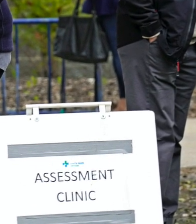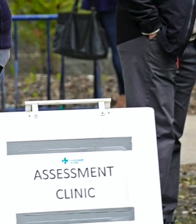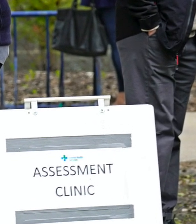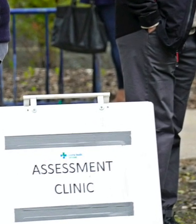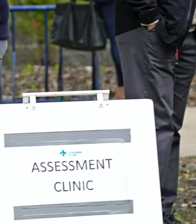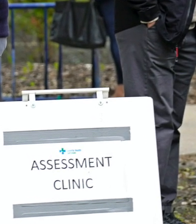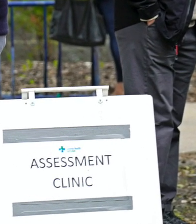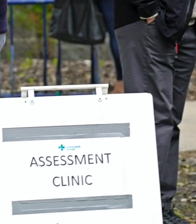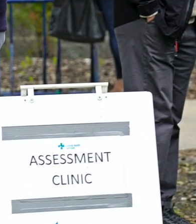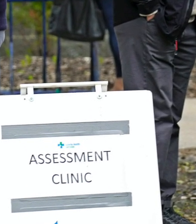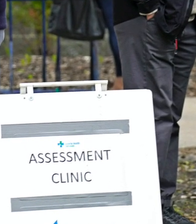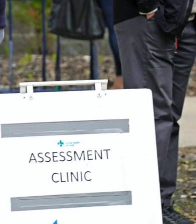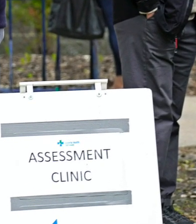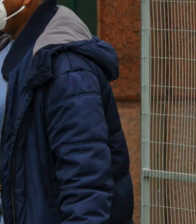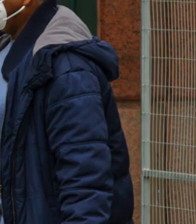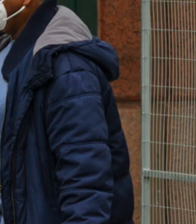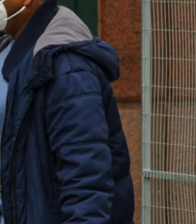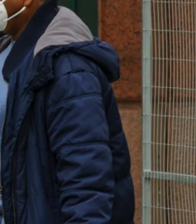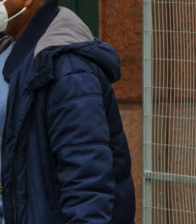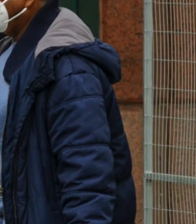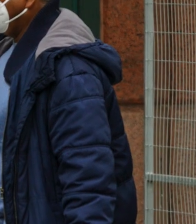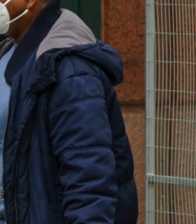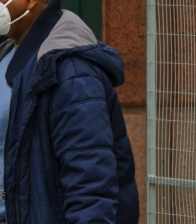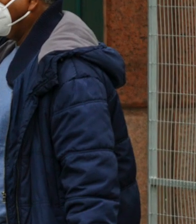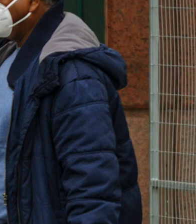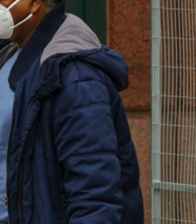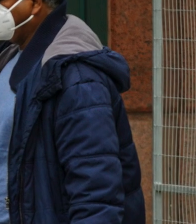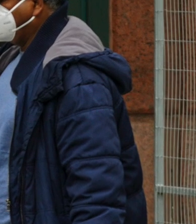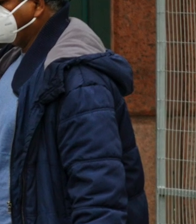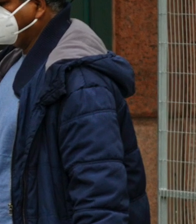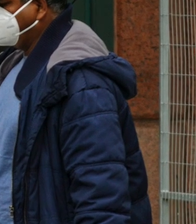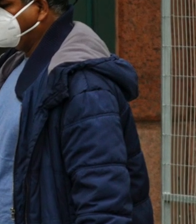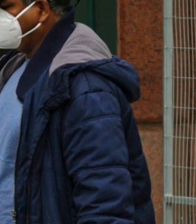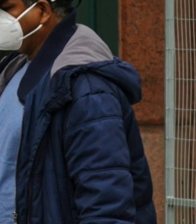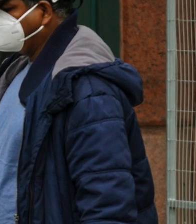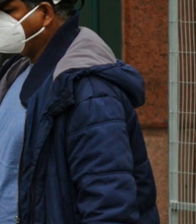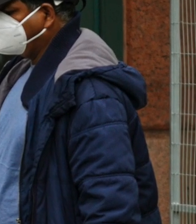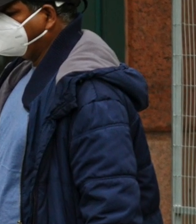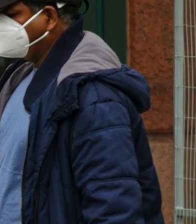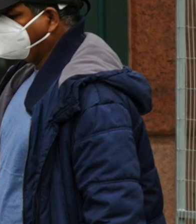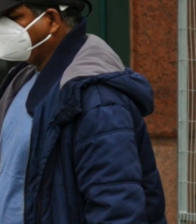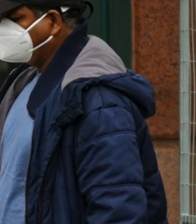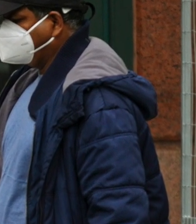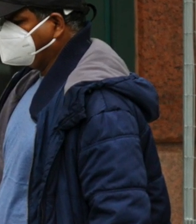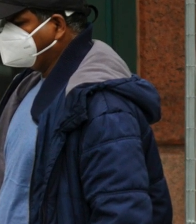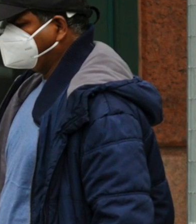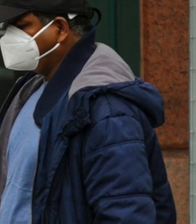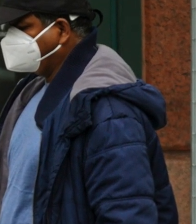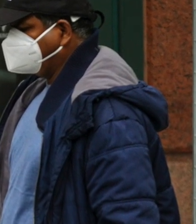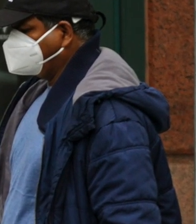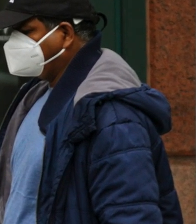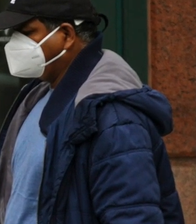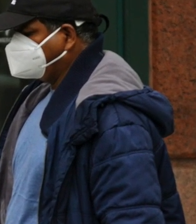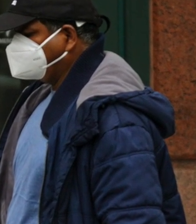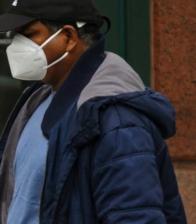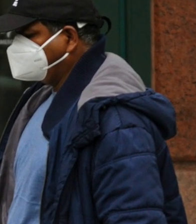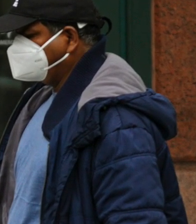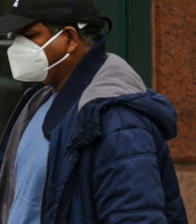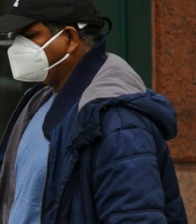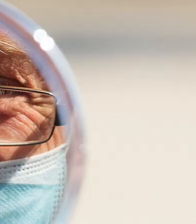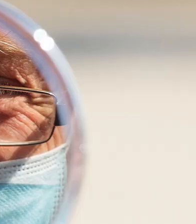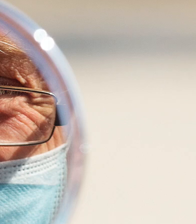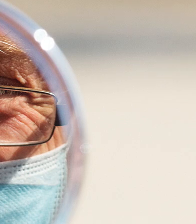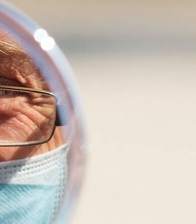we did expect to potentially see an increase in cases during Stage 2 as more Albertans began interacting in their